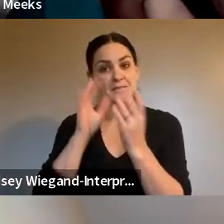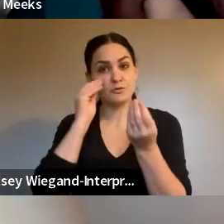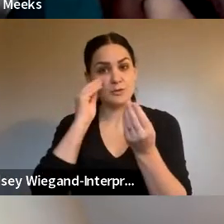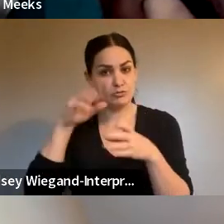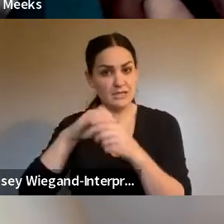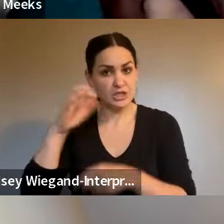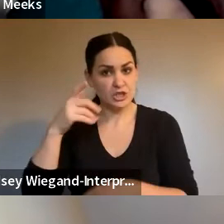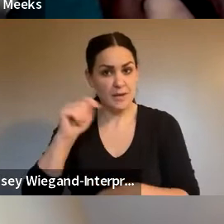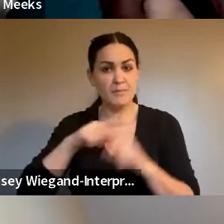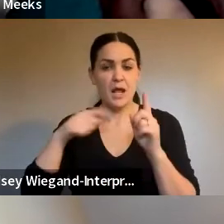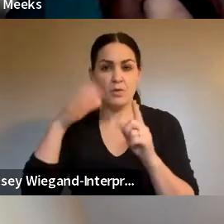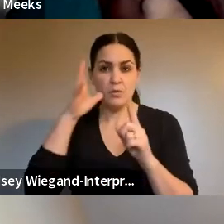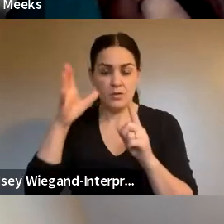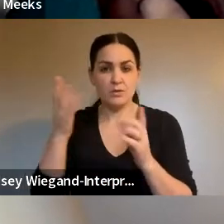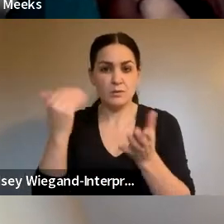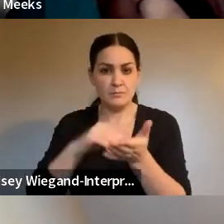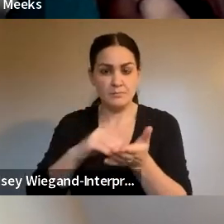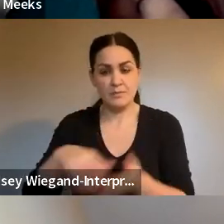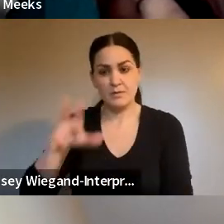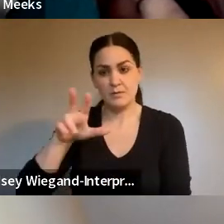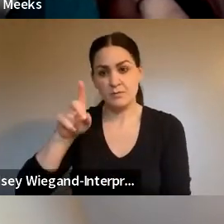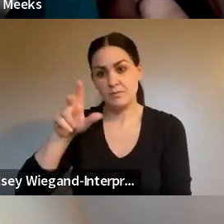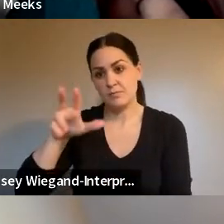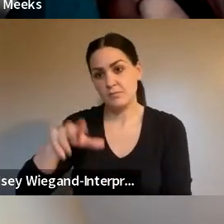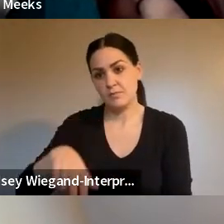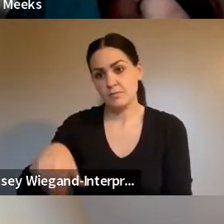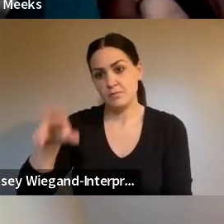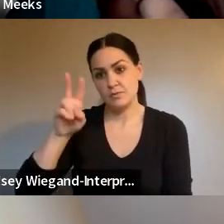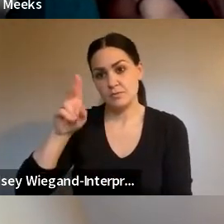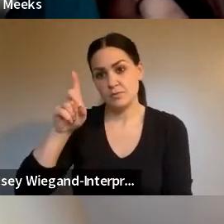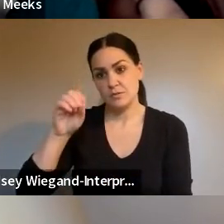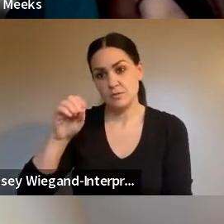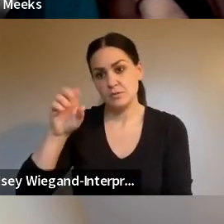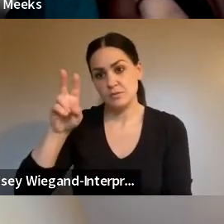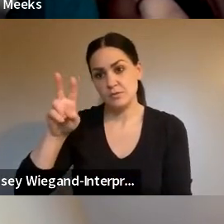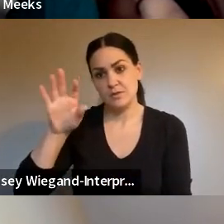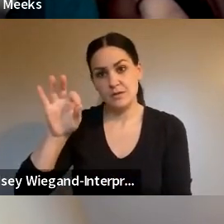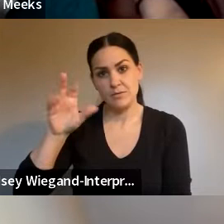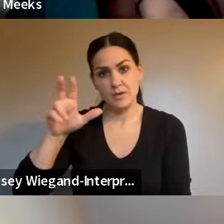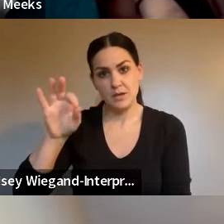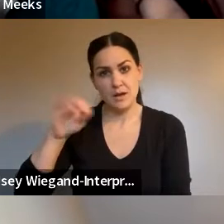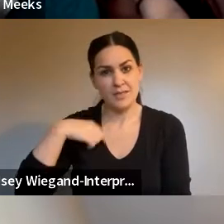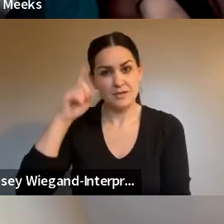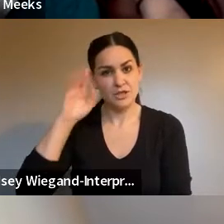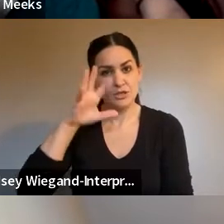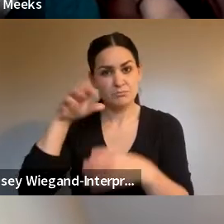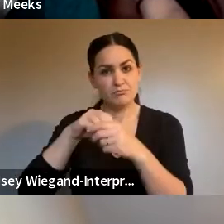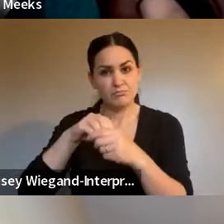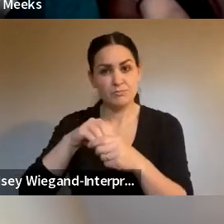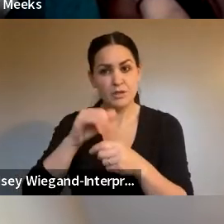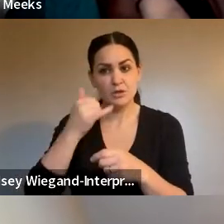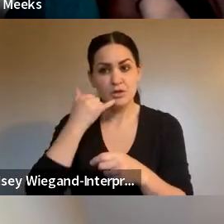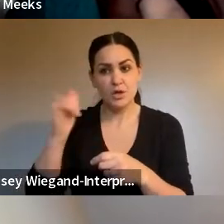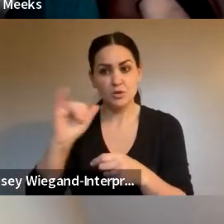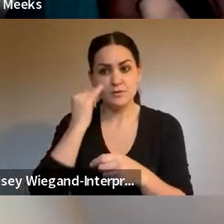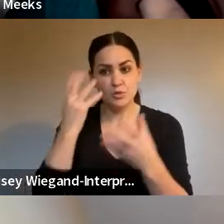I'll repeat that as well. 313-590-2939. And I believe she may be on if she wants to comment any further on